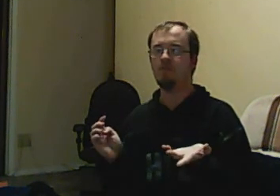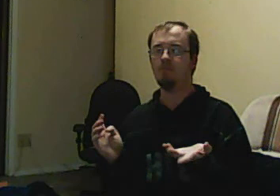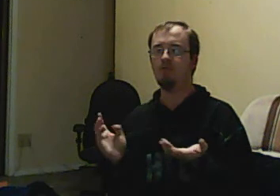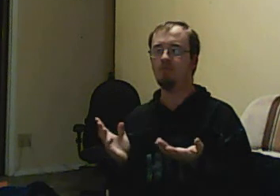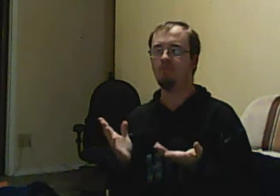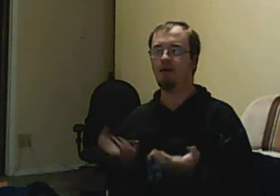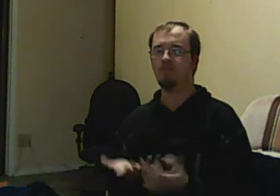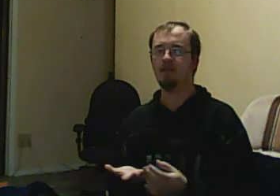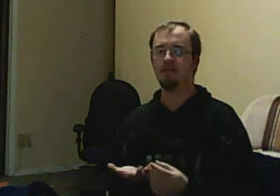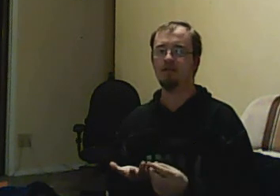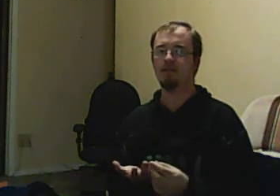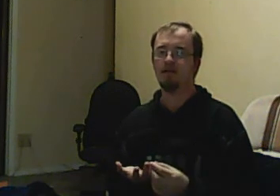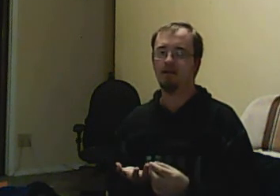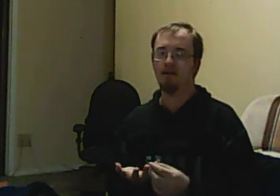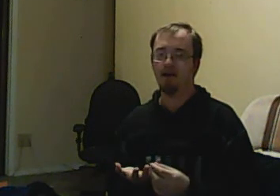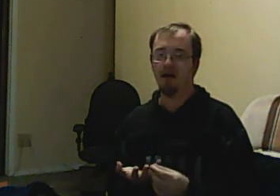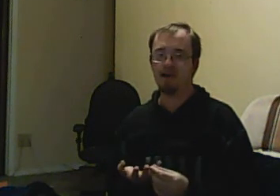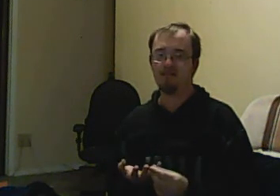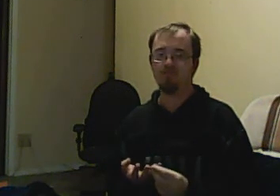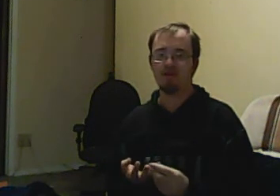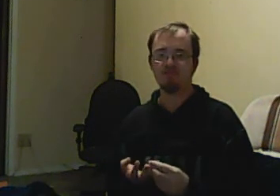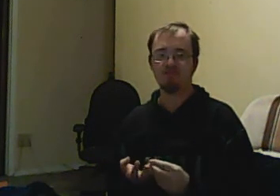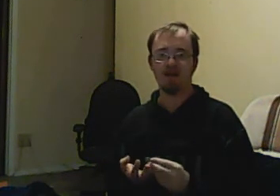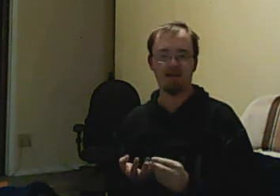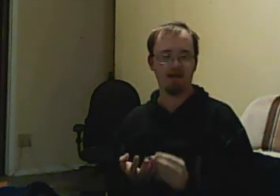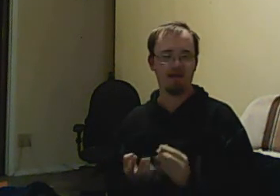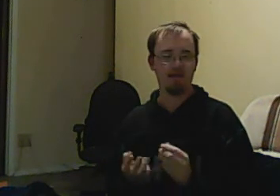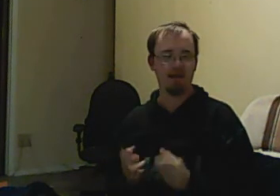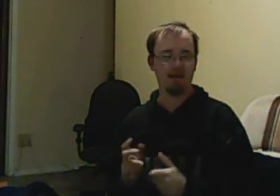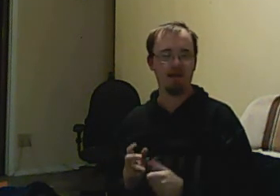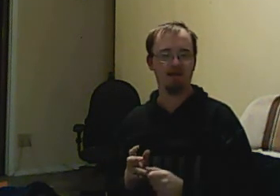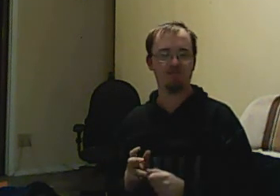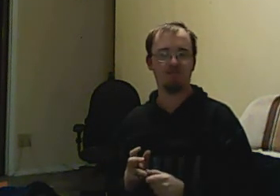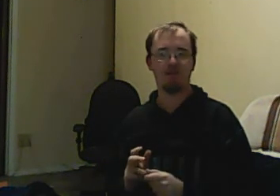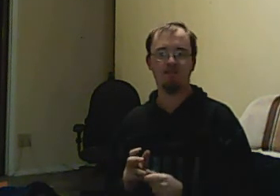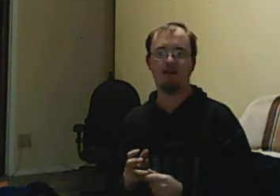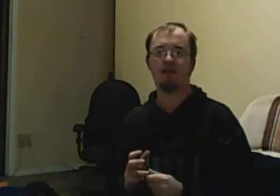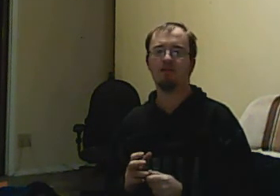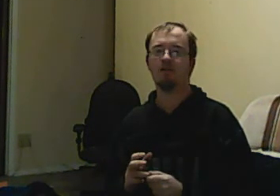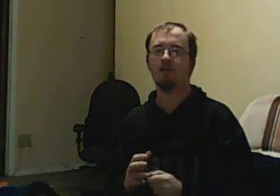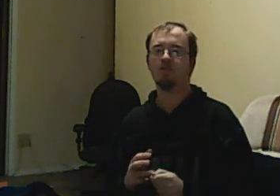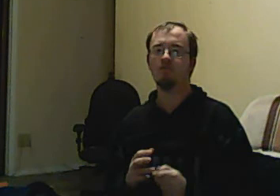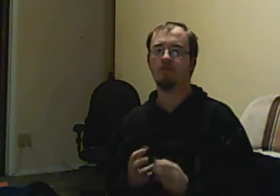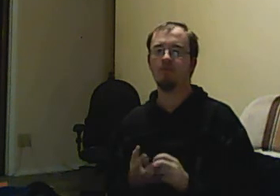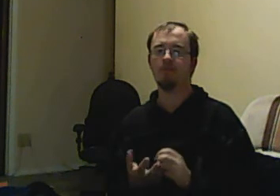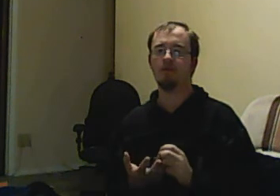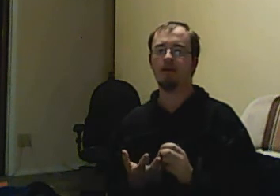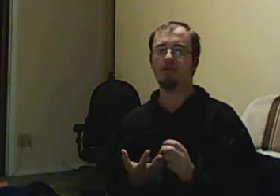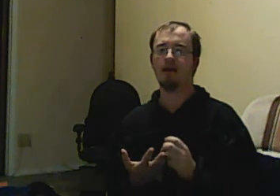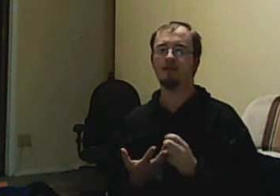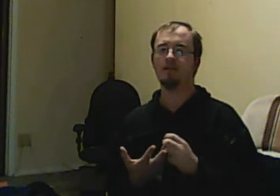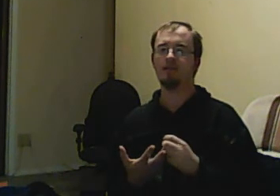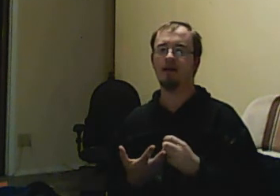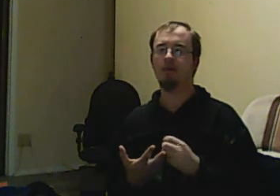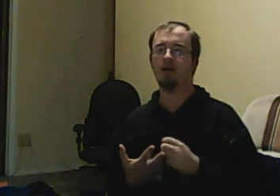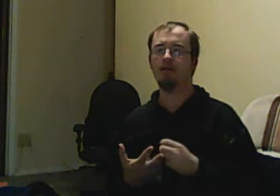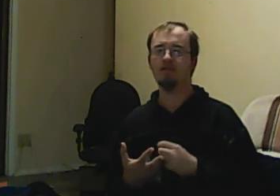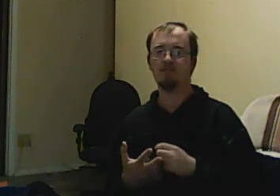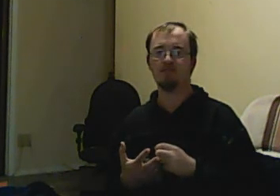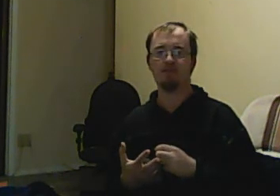people who were involved in it. I just wish that I could get connections and talk to some people about that. I'll probably just